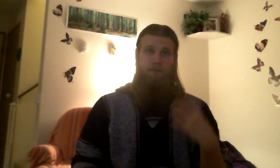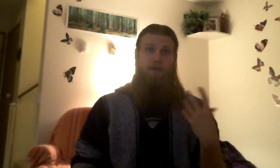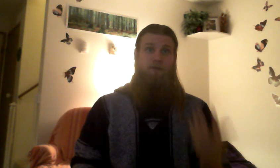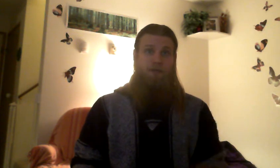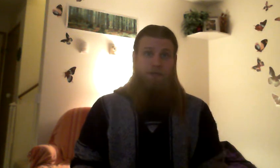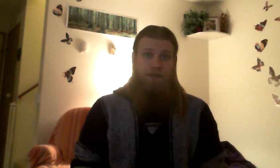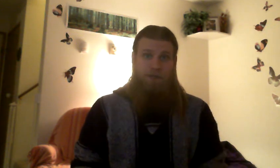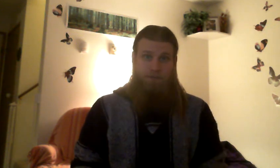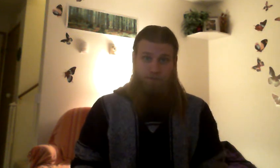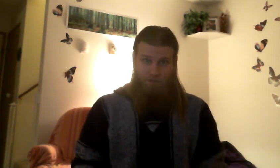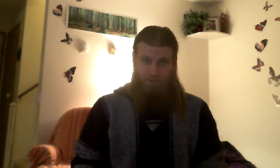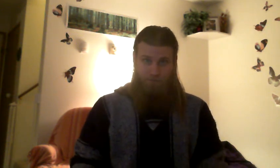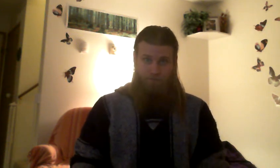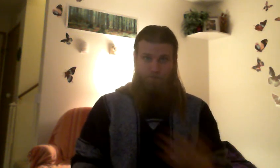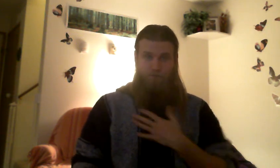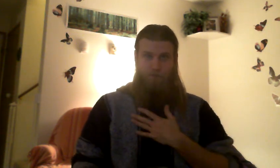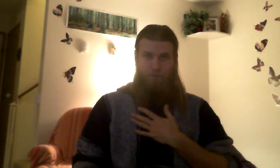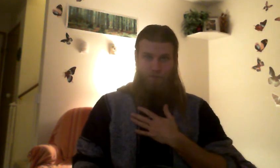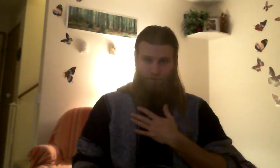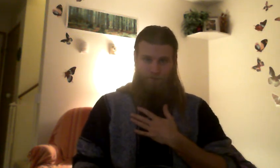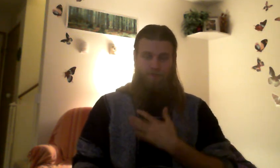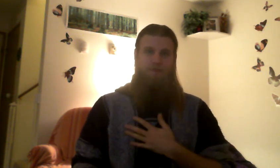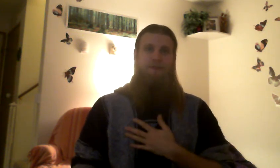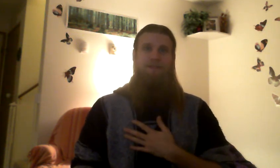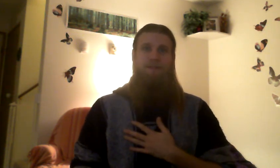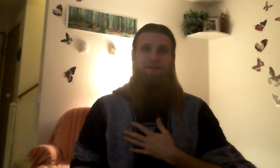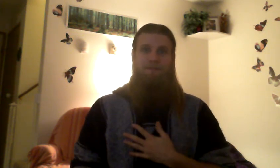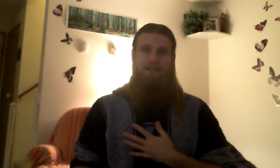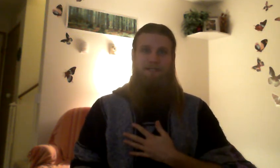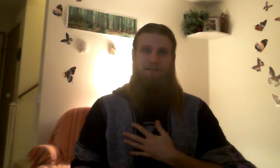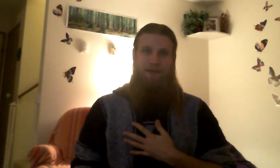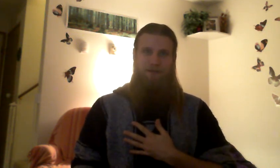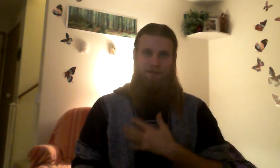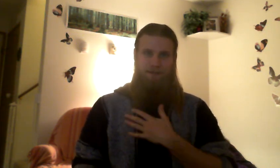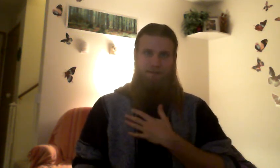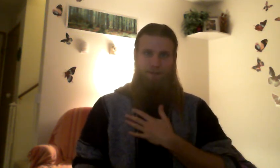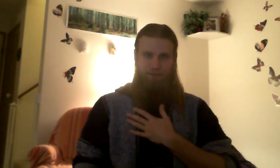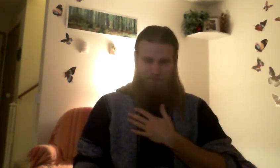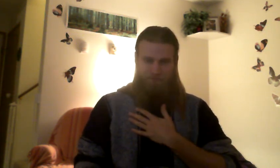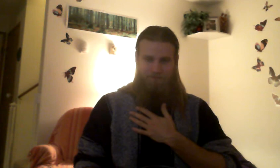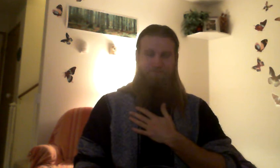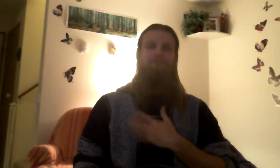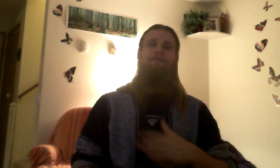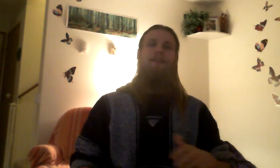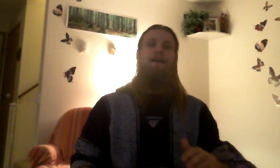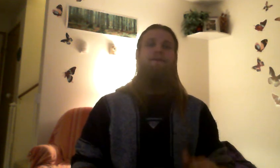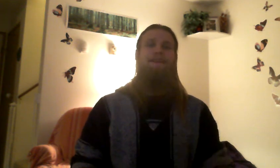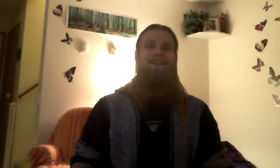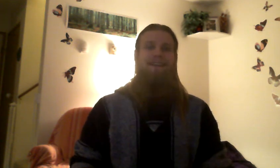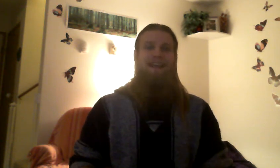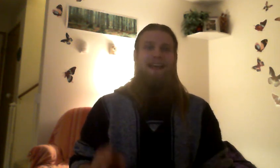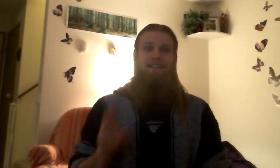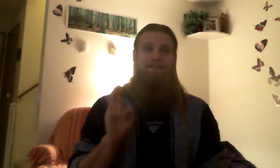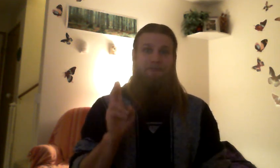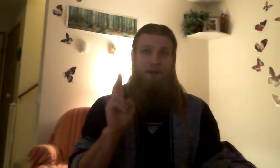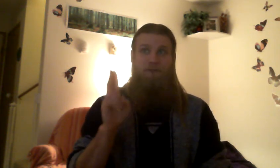so what I want you to do, sorry I just had some pieces of mango and it just worked, is to follow